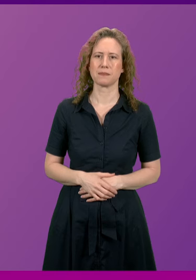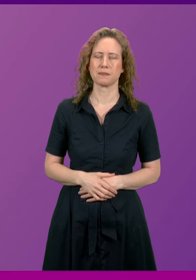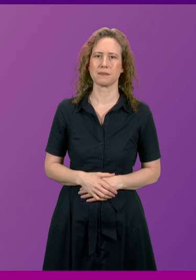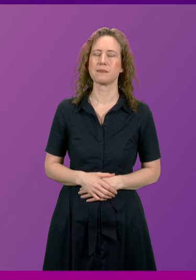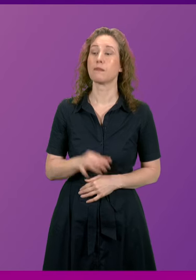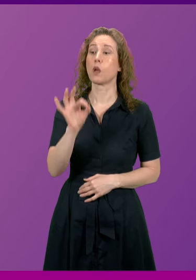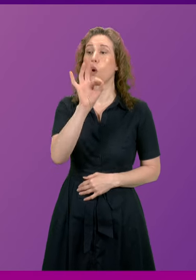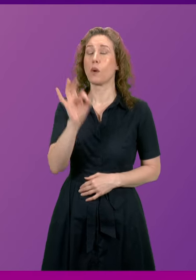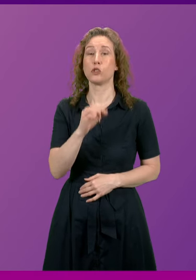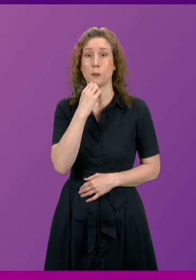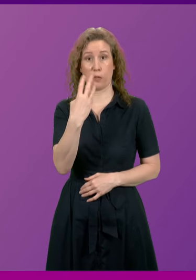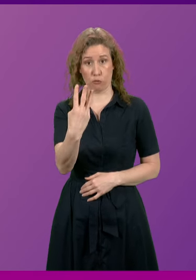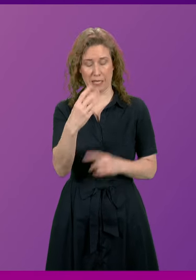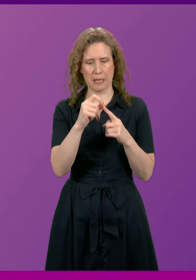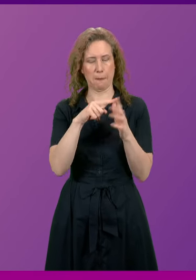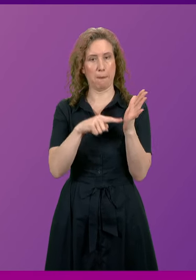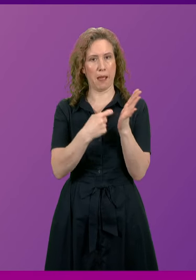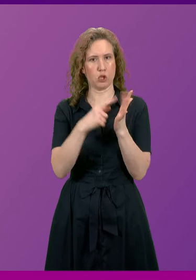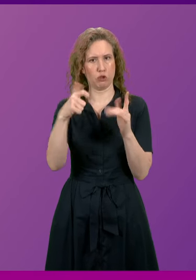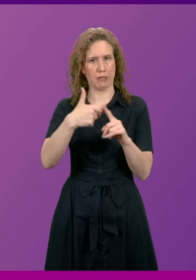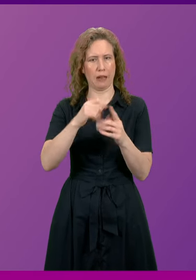Question number three Patrick Harvey.